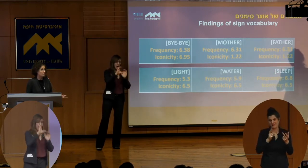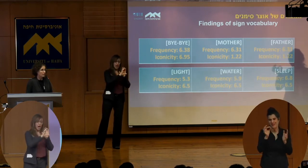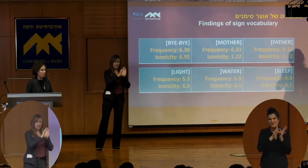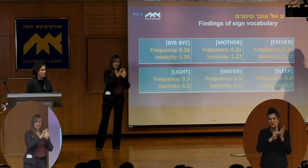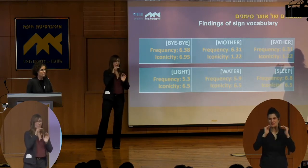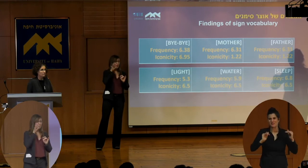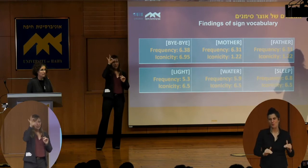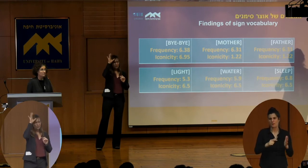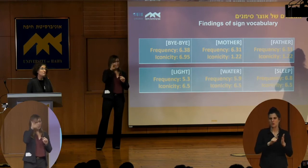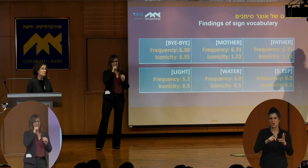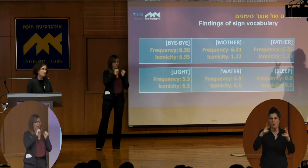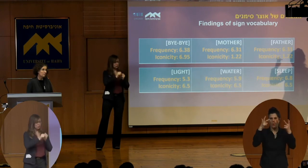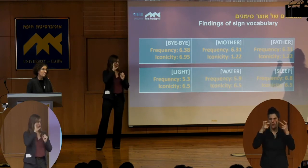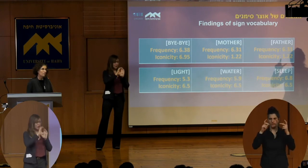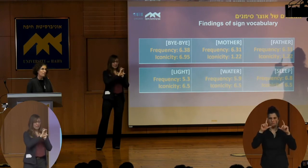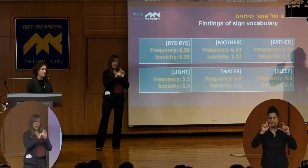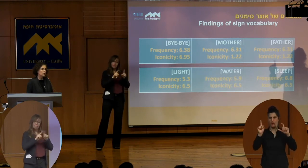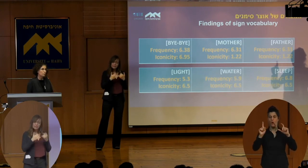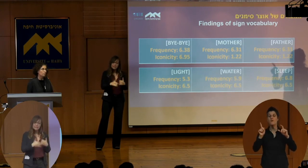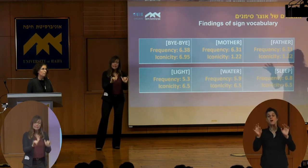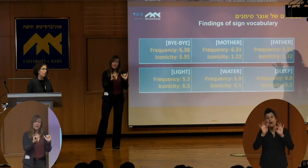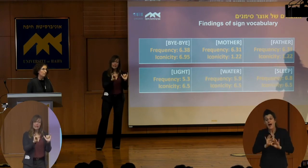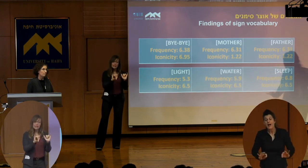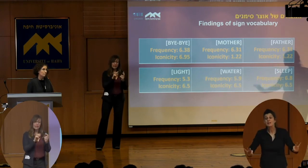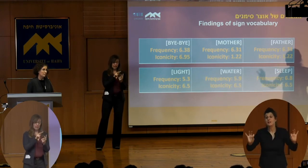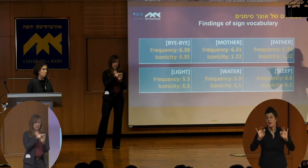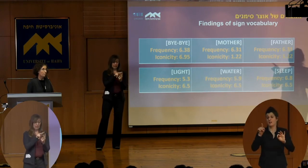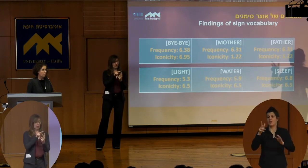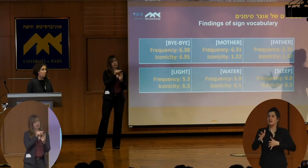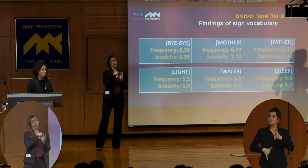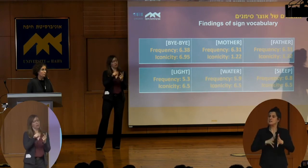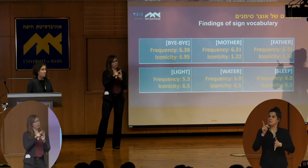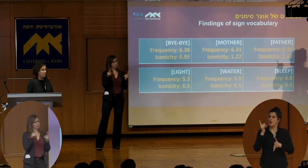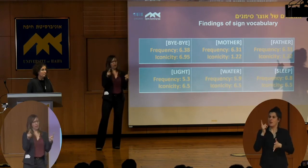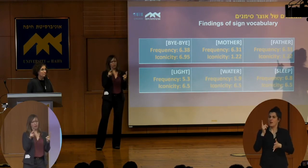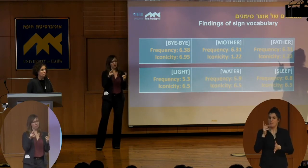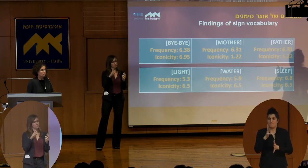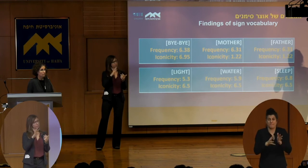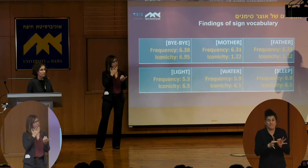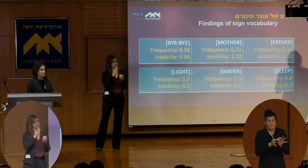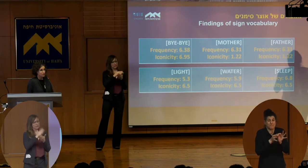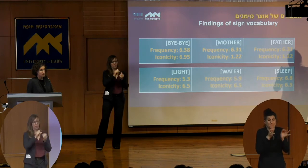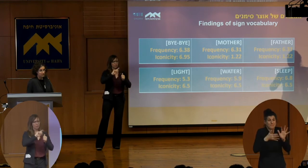iconic signs. Still, these were some of the very first signs children are using.